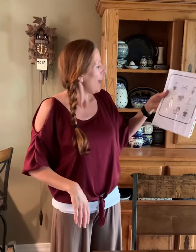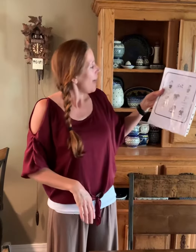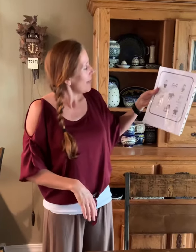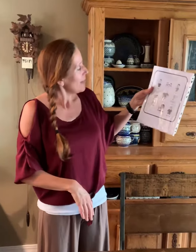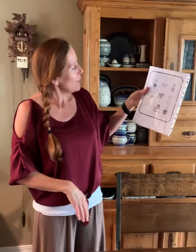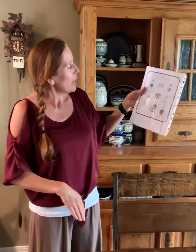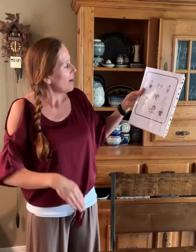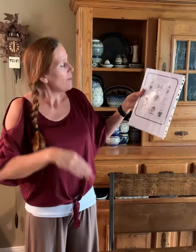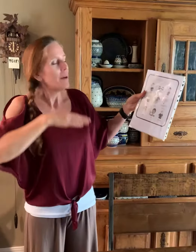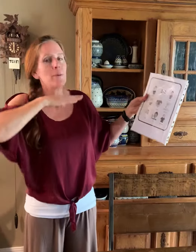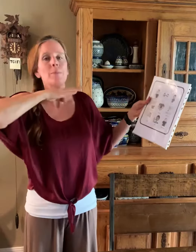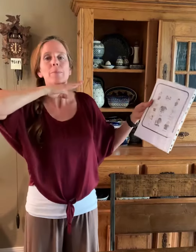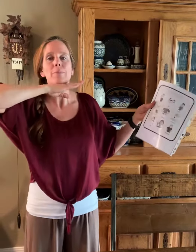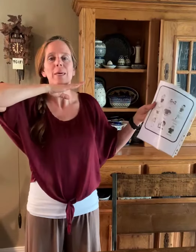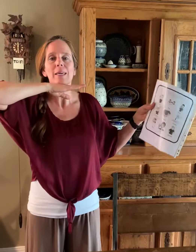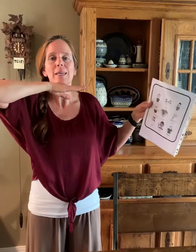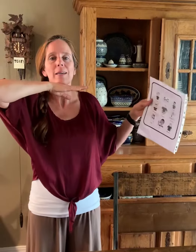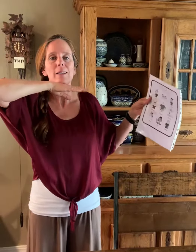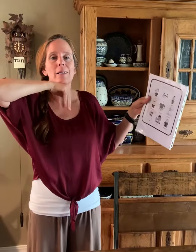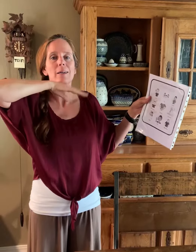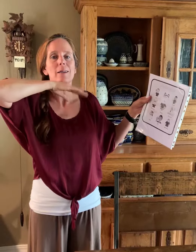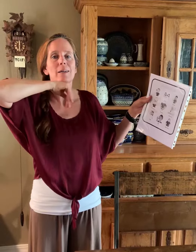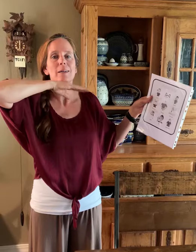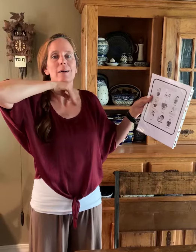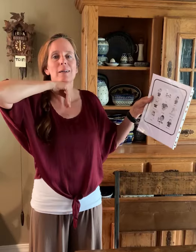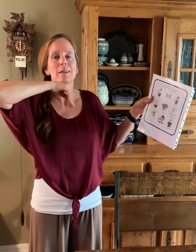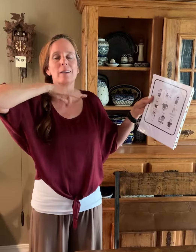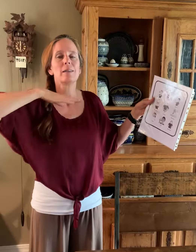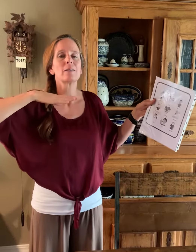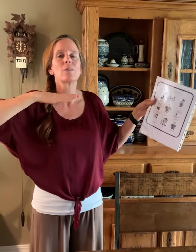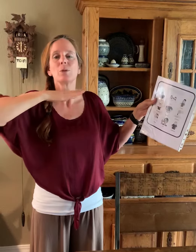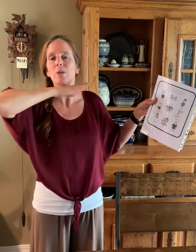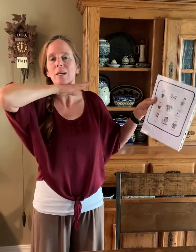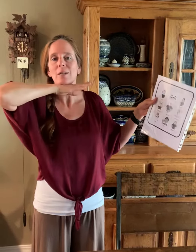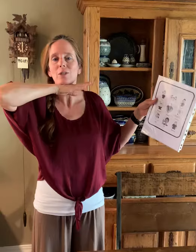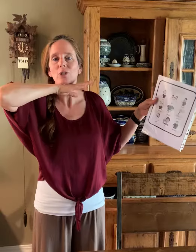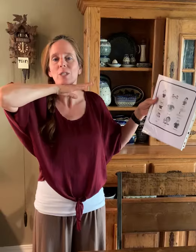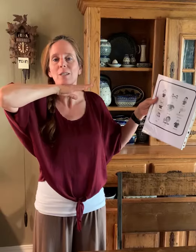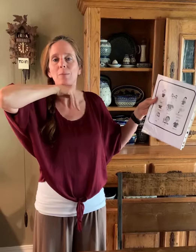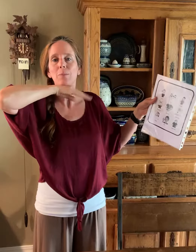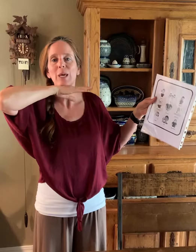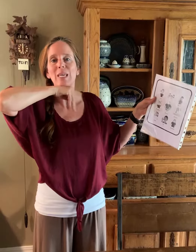Then we have pig. Put your hand under your chin. Pig.